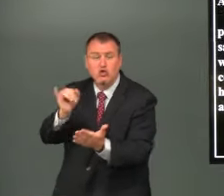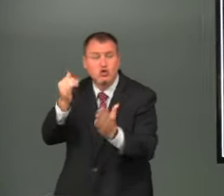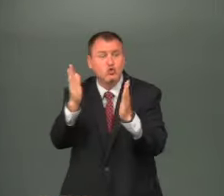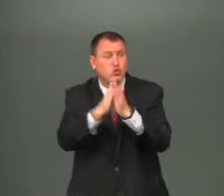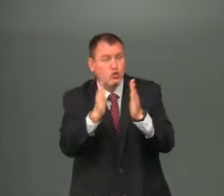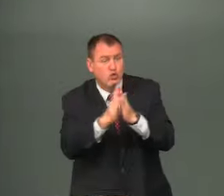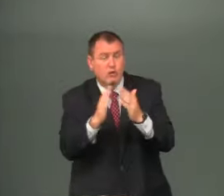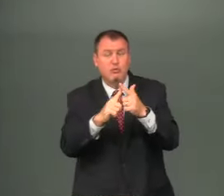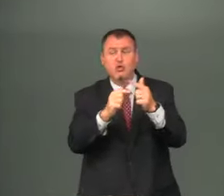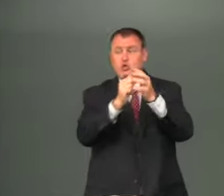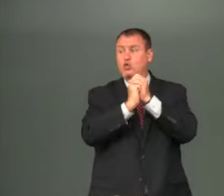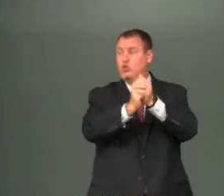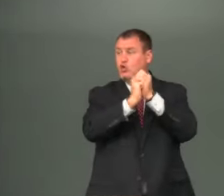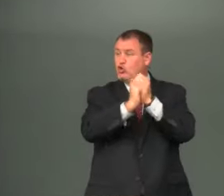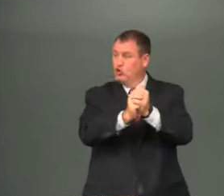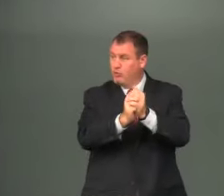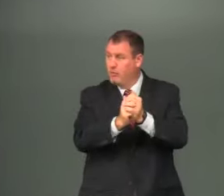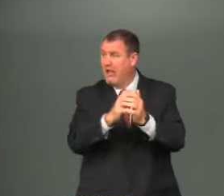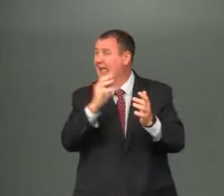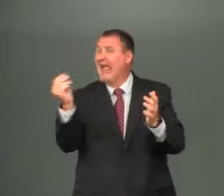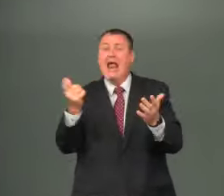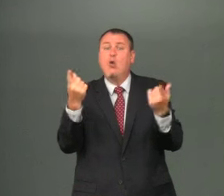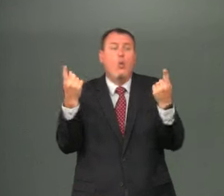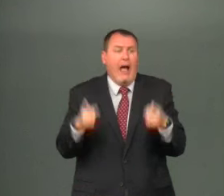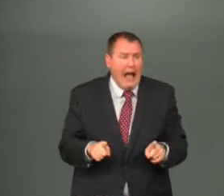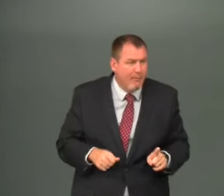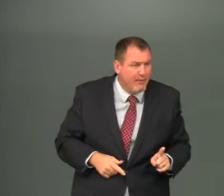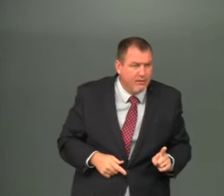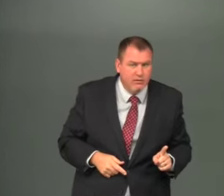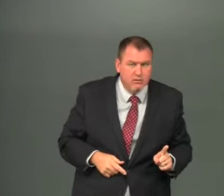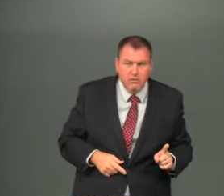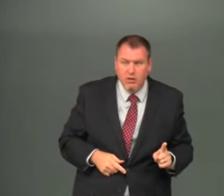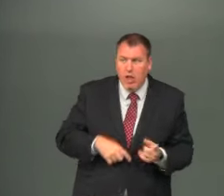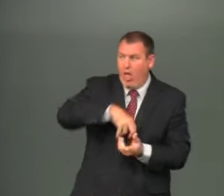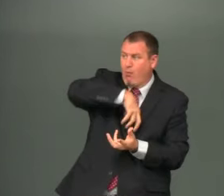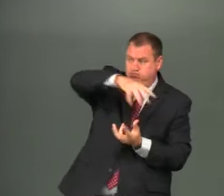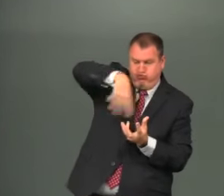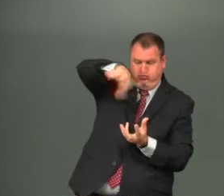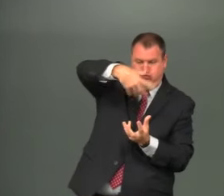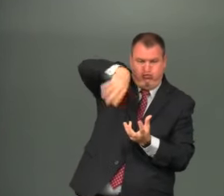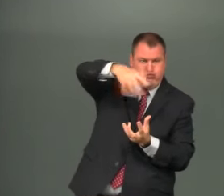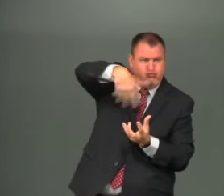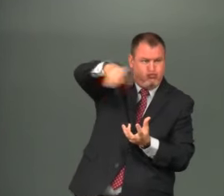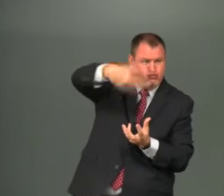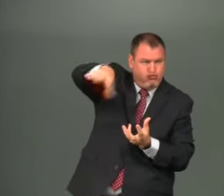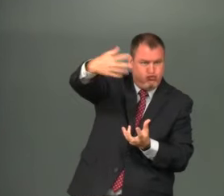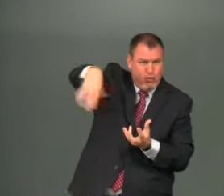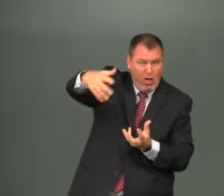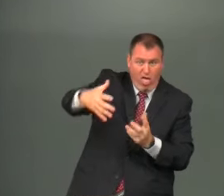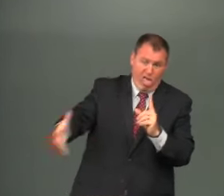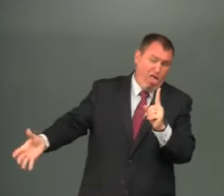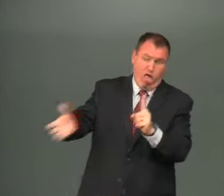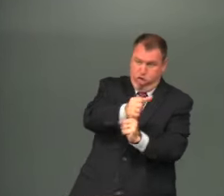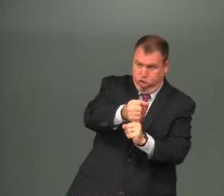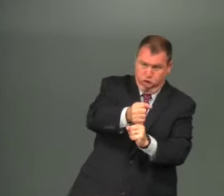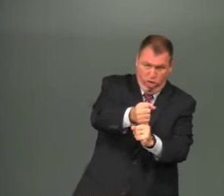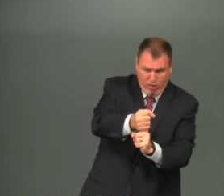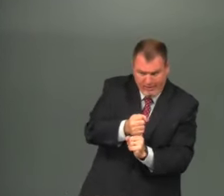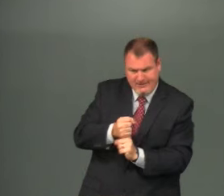arrived to jerusalem to worship and what happened a great chaos happened and